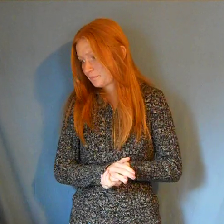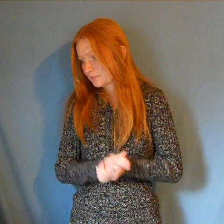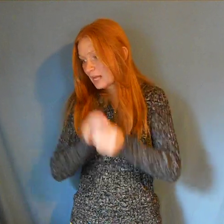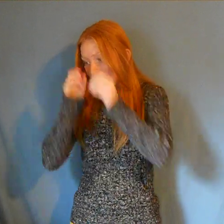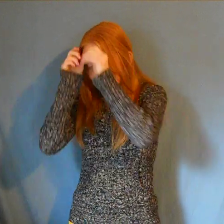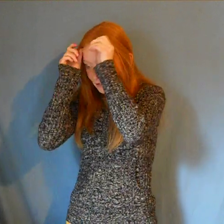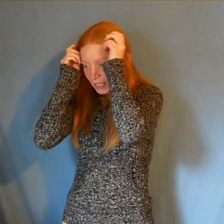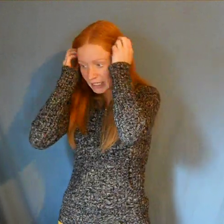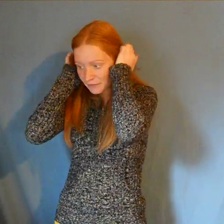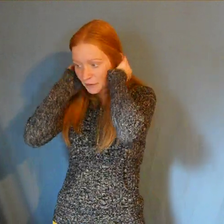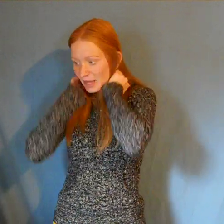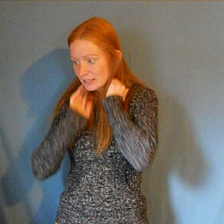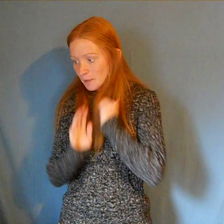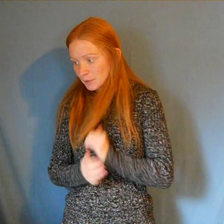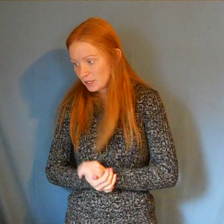I can go ahead and give you that number.